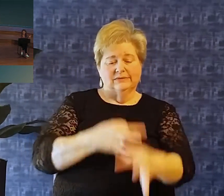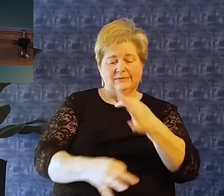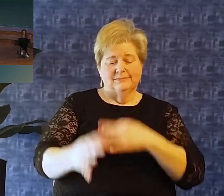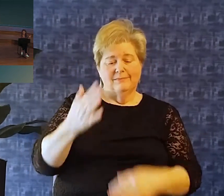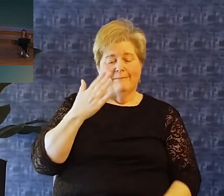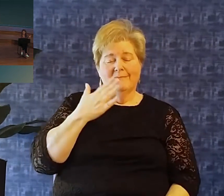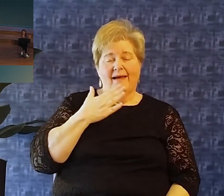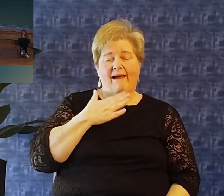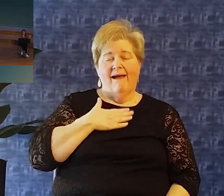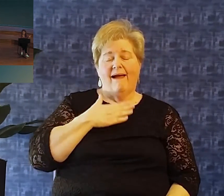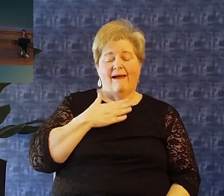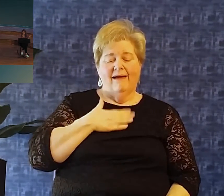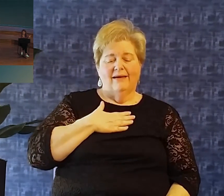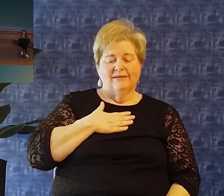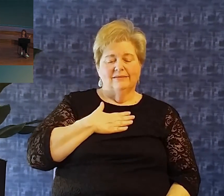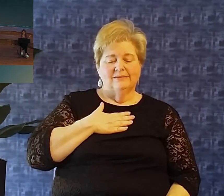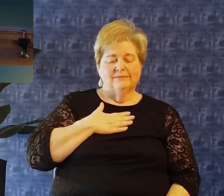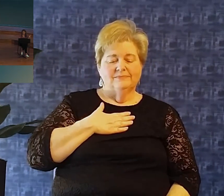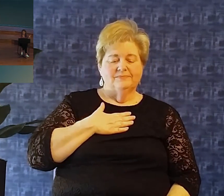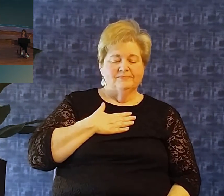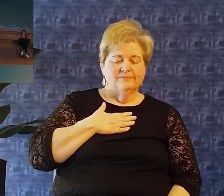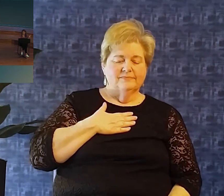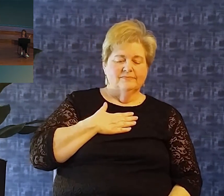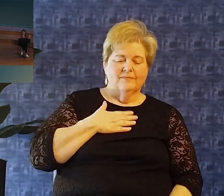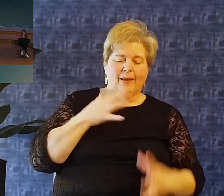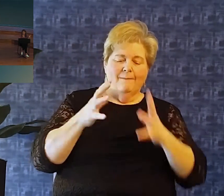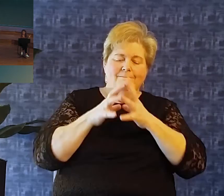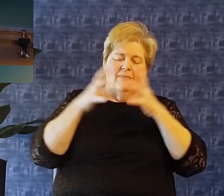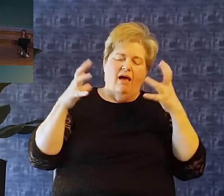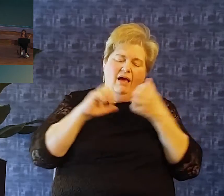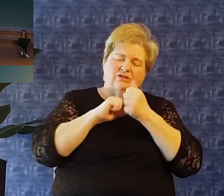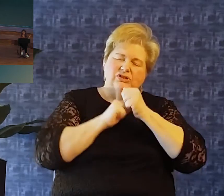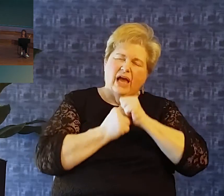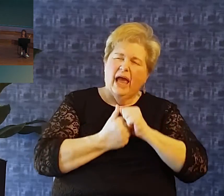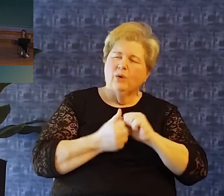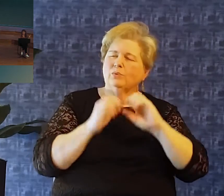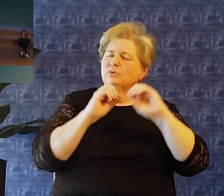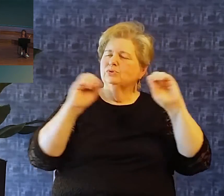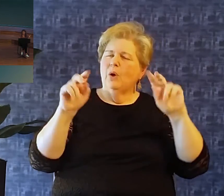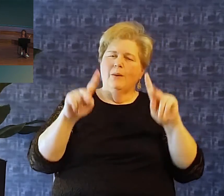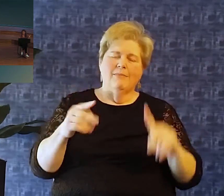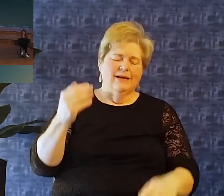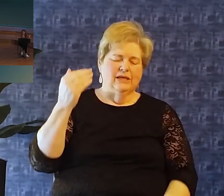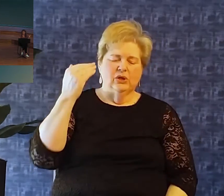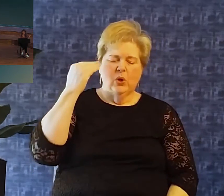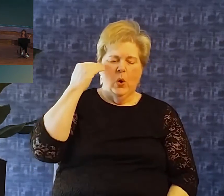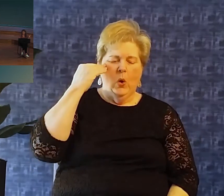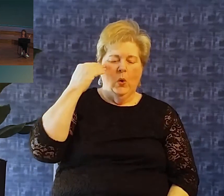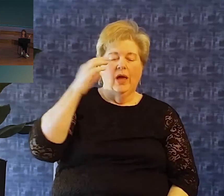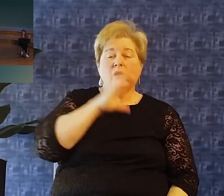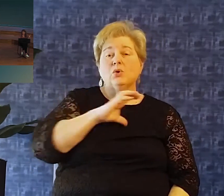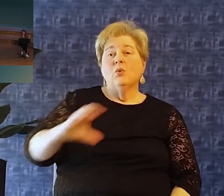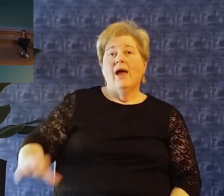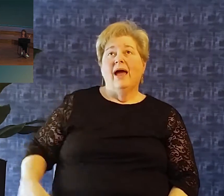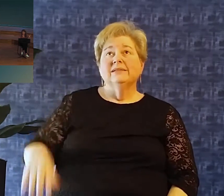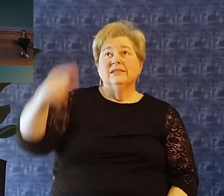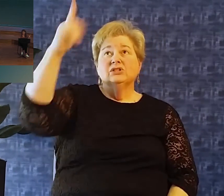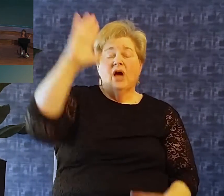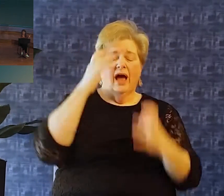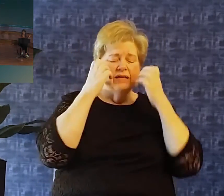hopes for my such anguish none can know Christ God's beloved,